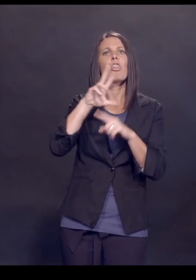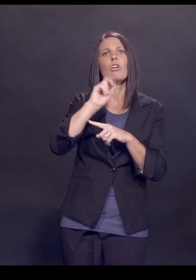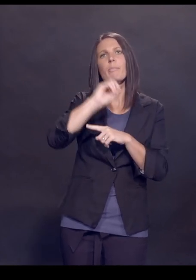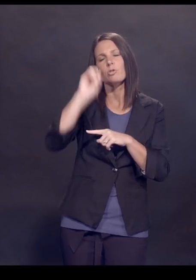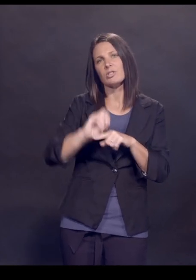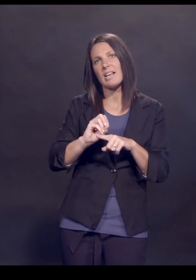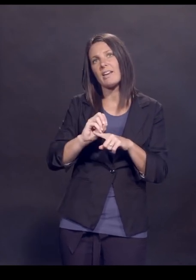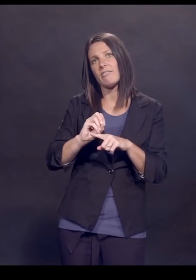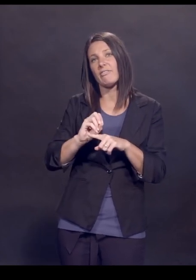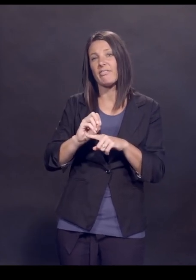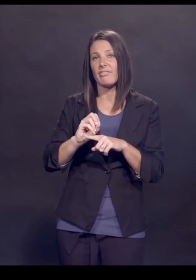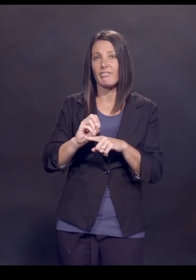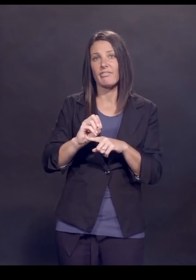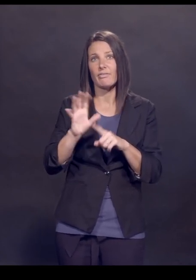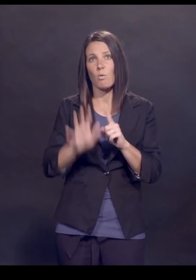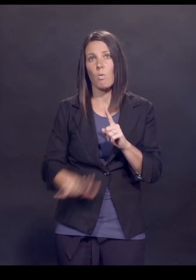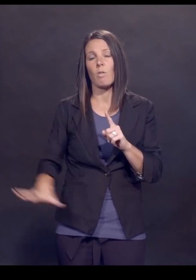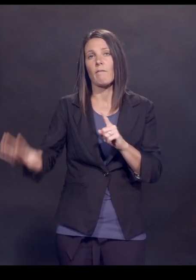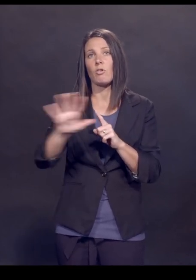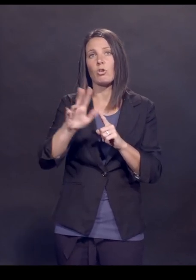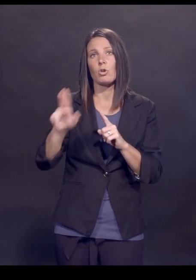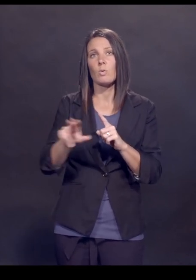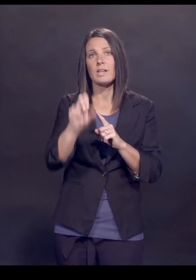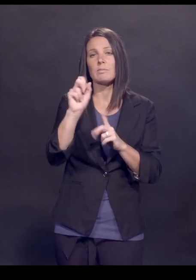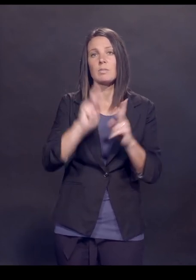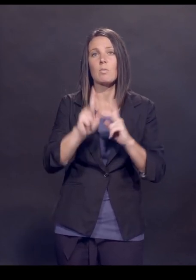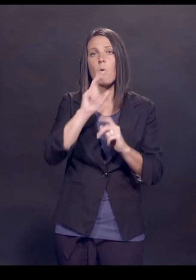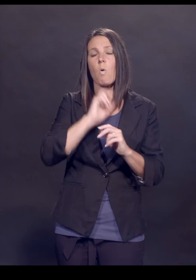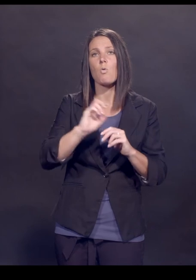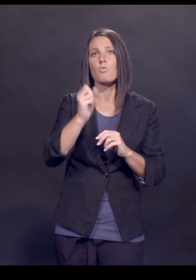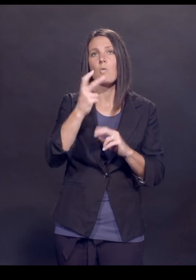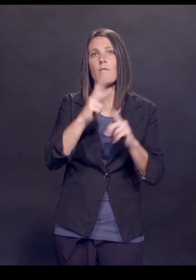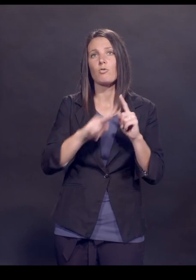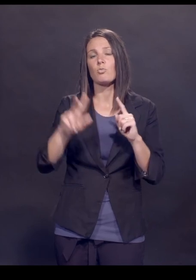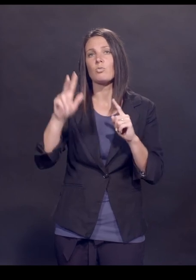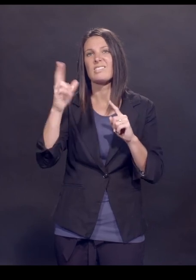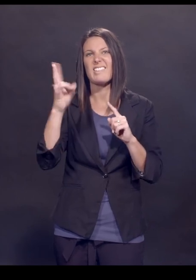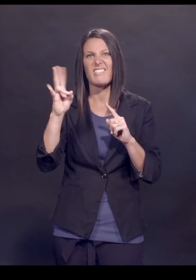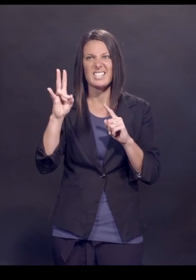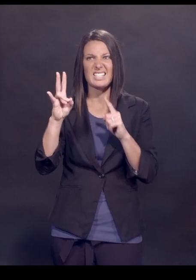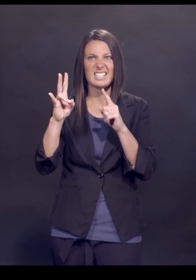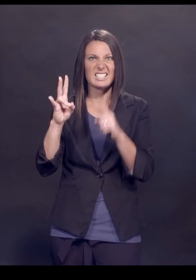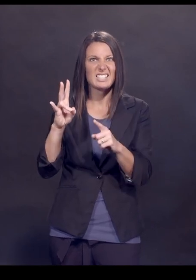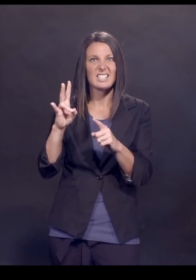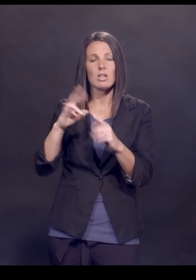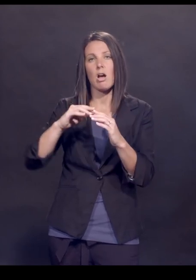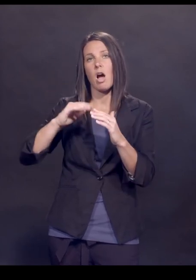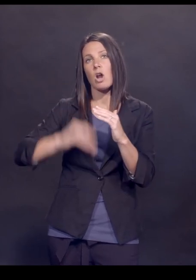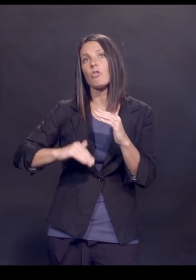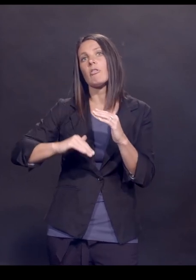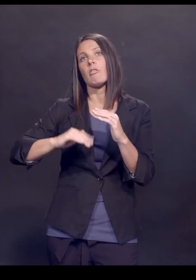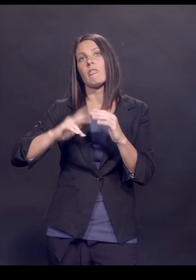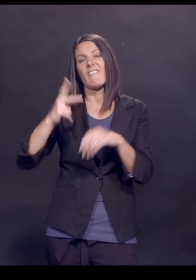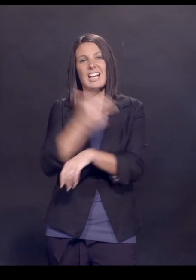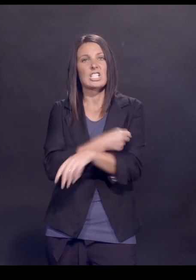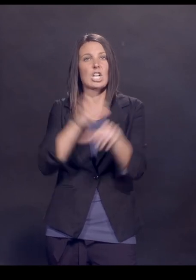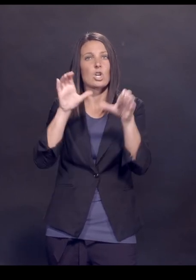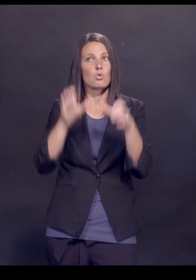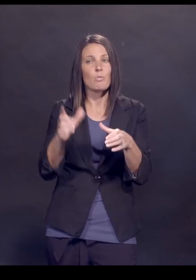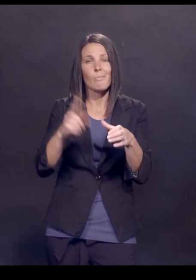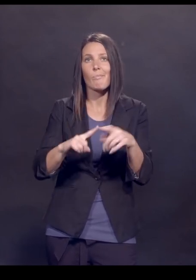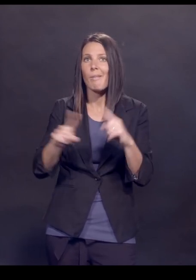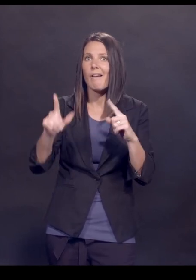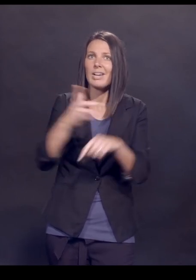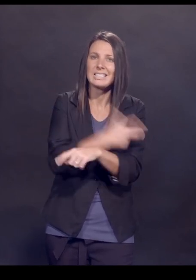% of, I think on a nationwide level, of children between 12 and 17 are vaccinated. They are an under-vaccinated group for which a vaccine is available.